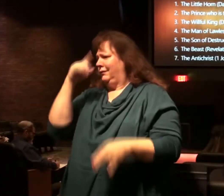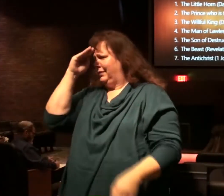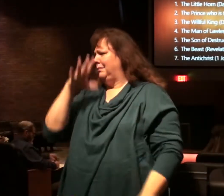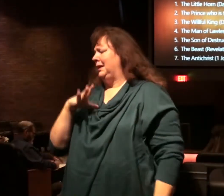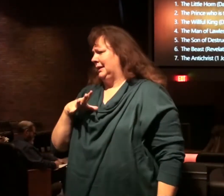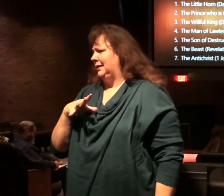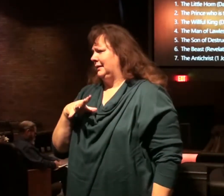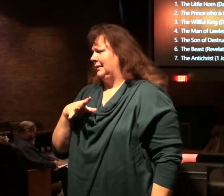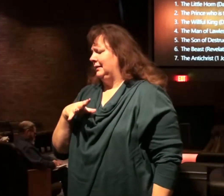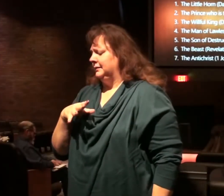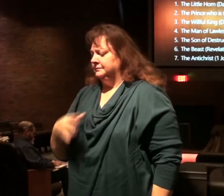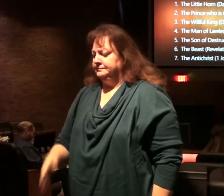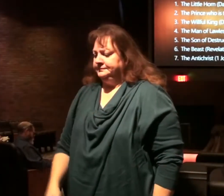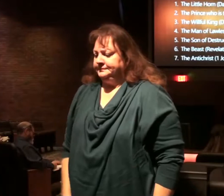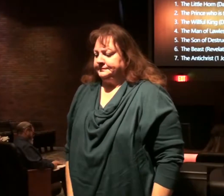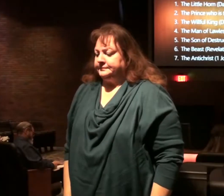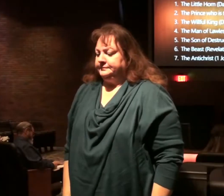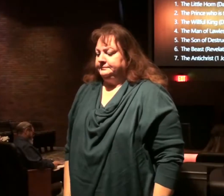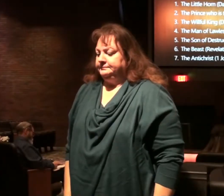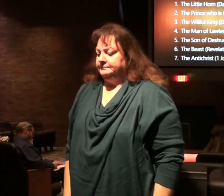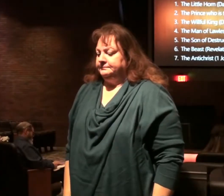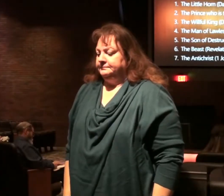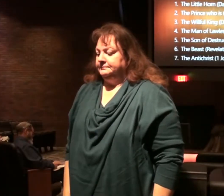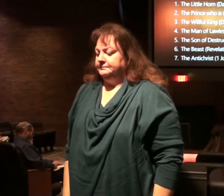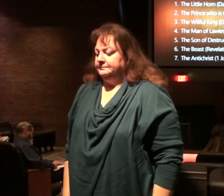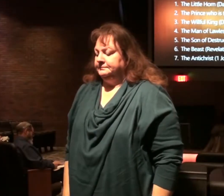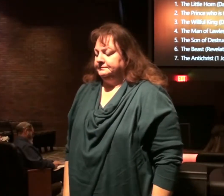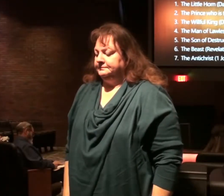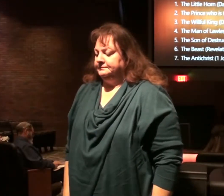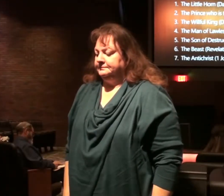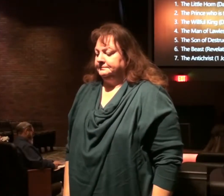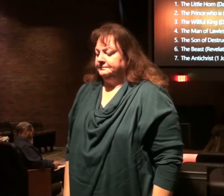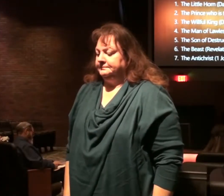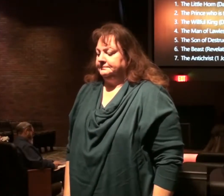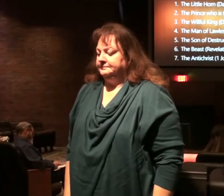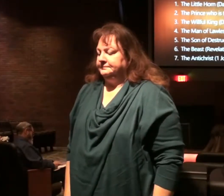Let me use names and titles. But it's